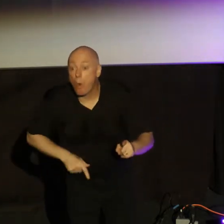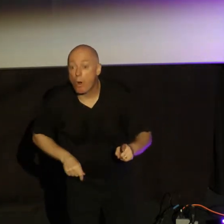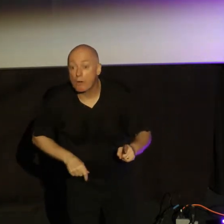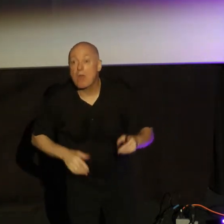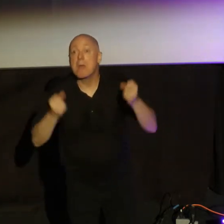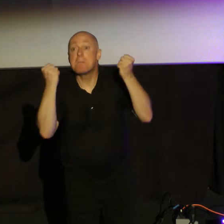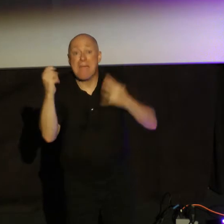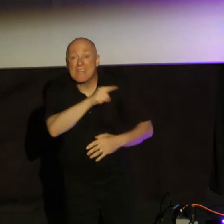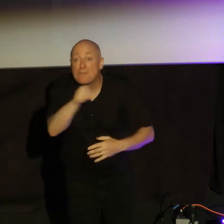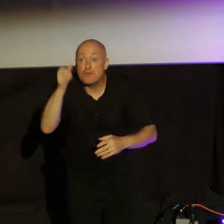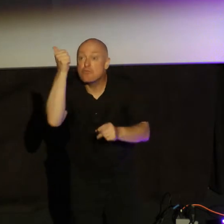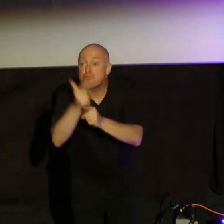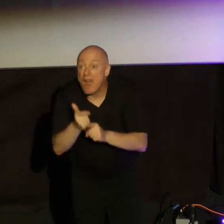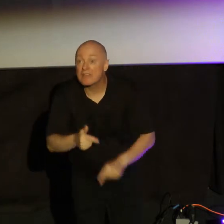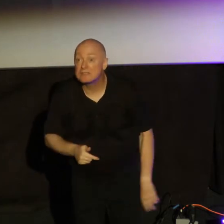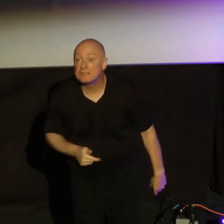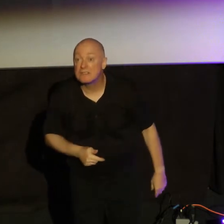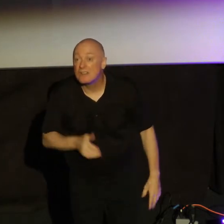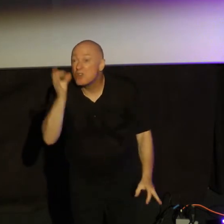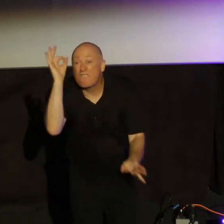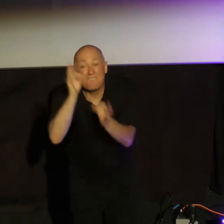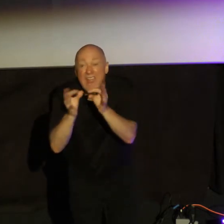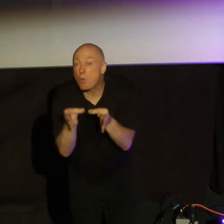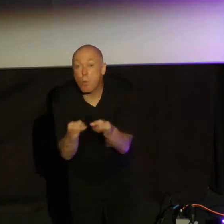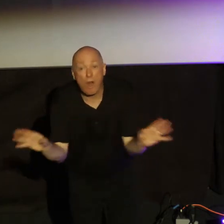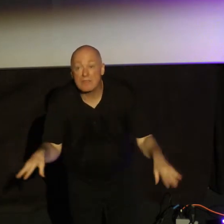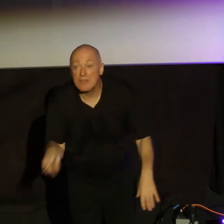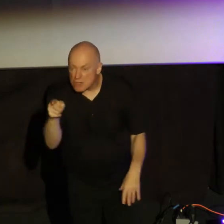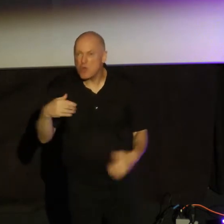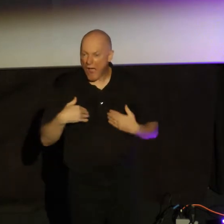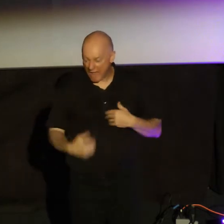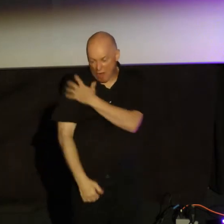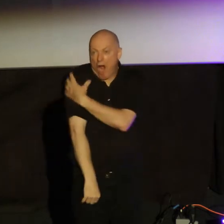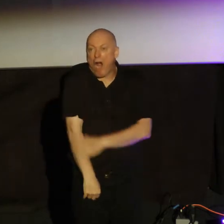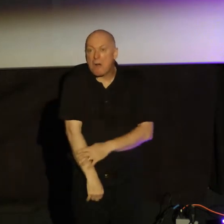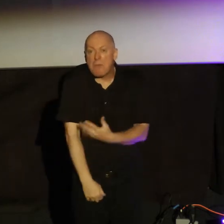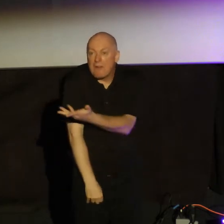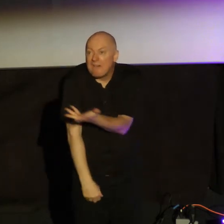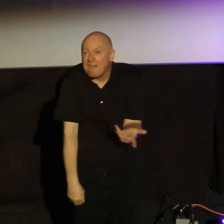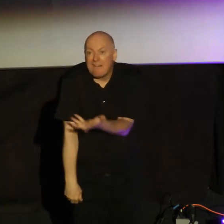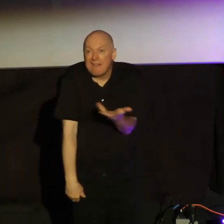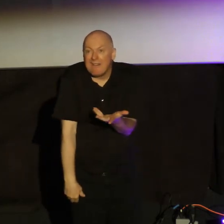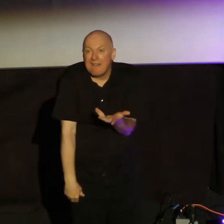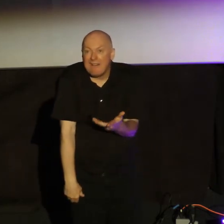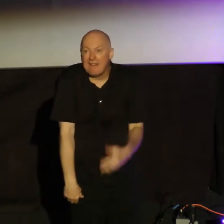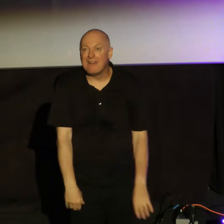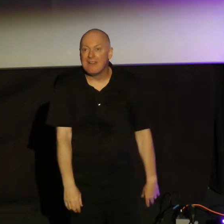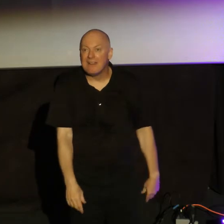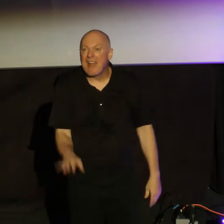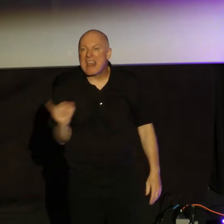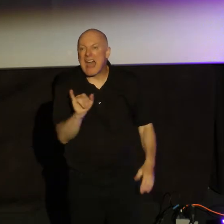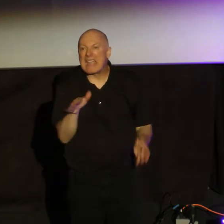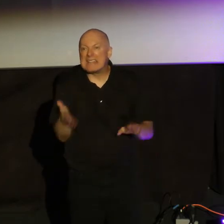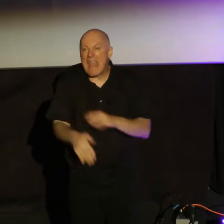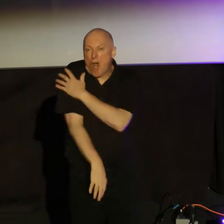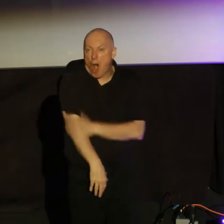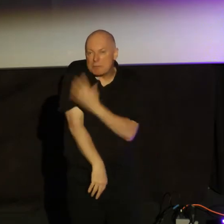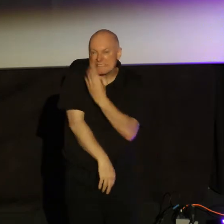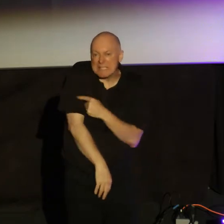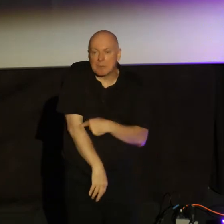of you, your faith is useless. You have an arm and there's nothing to it. It's like a dead arm that's asleep. And he says, wake